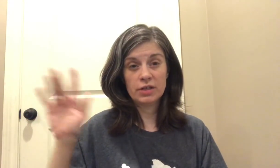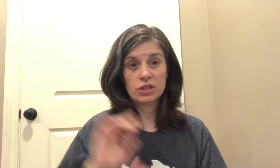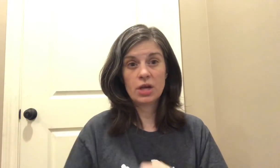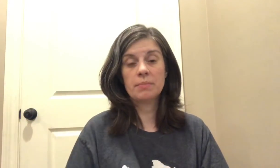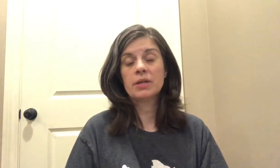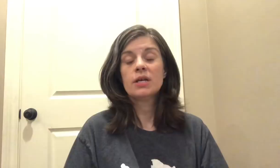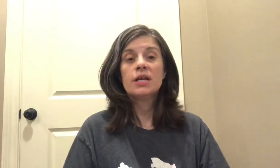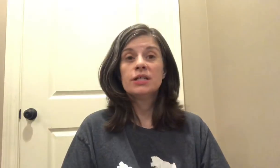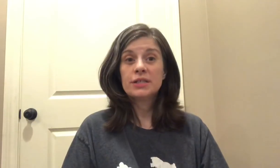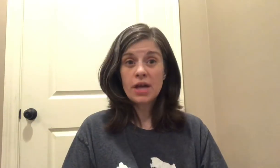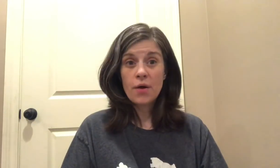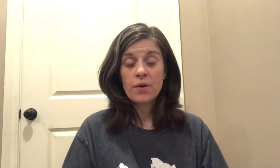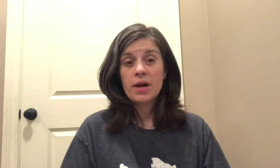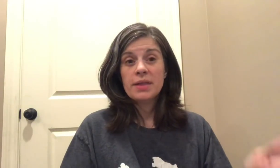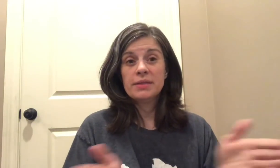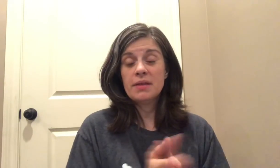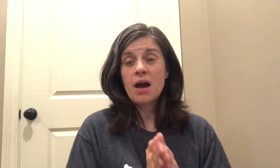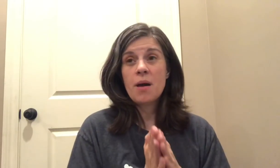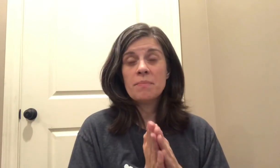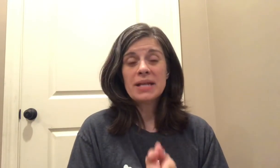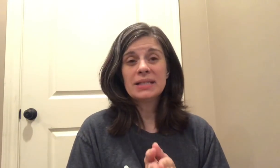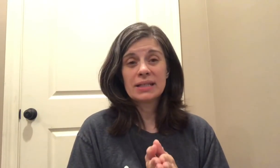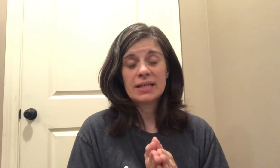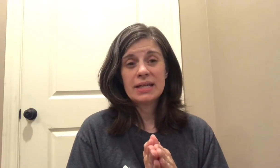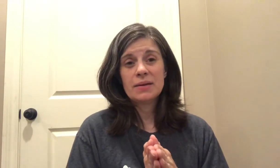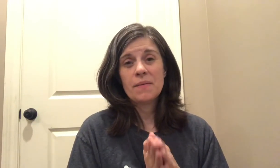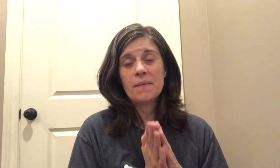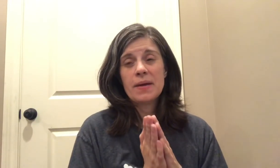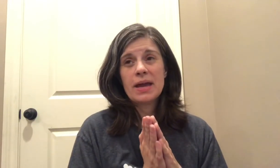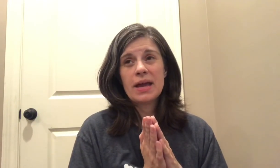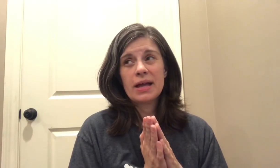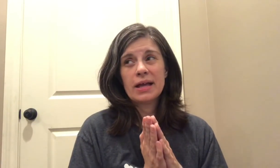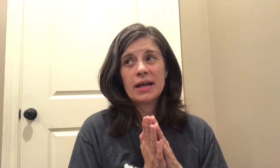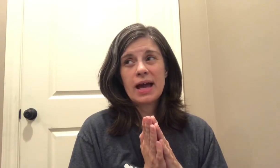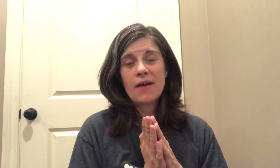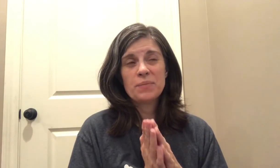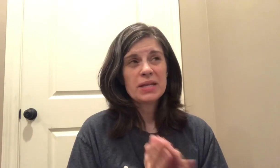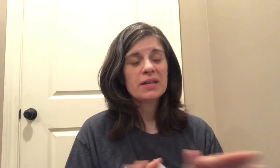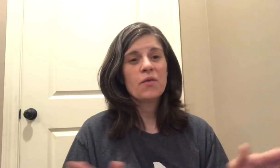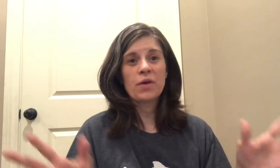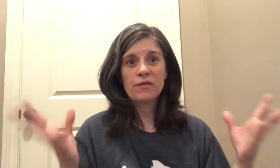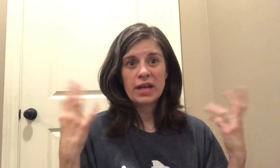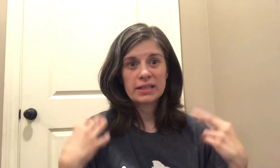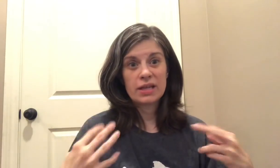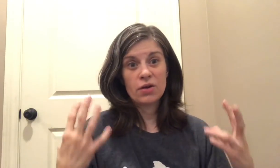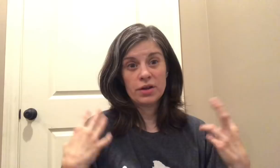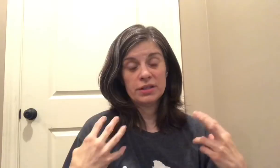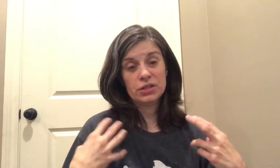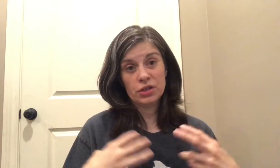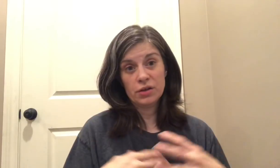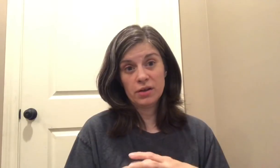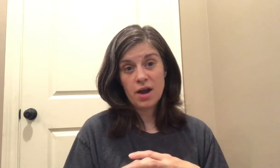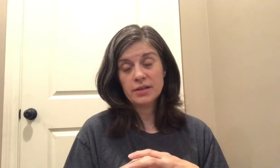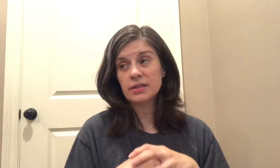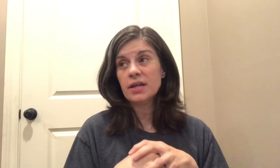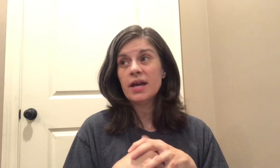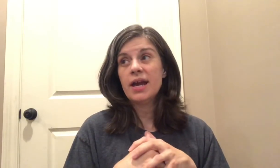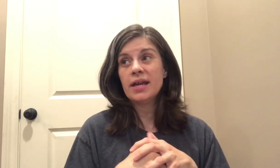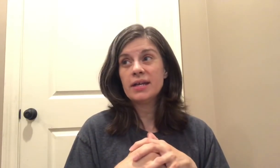finish up so basically I've been reflecting on this year a lot and